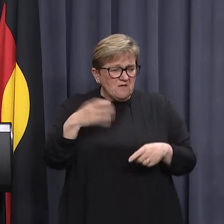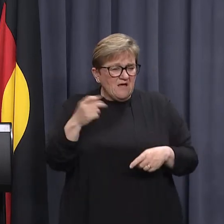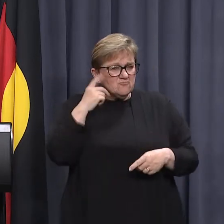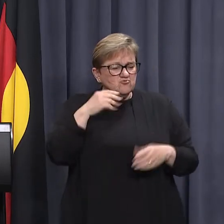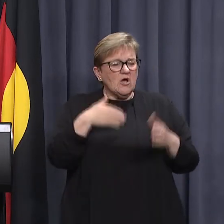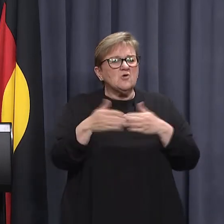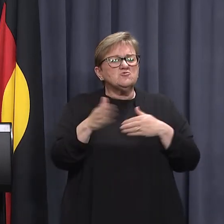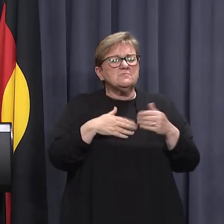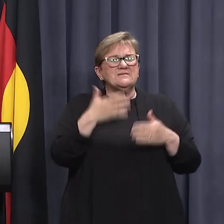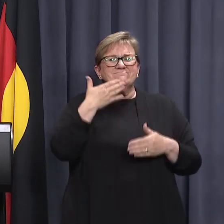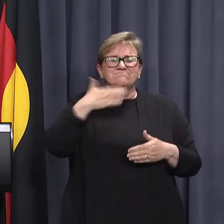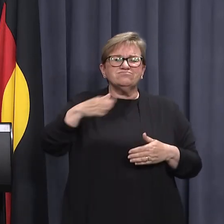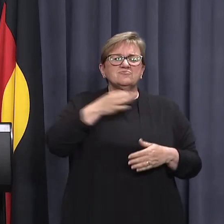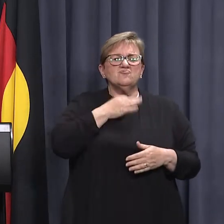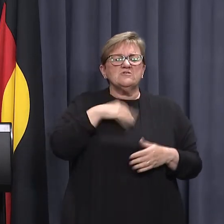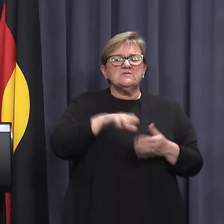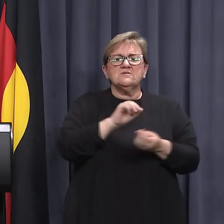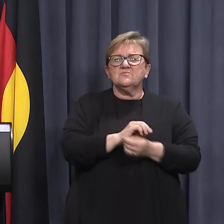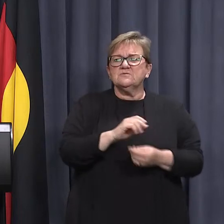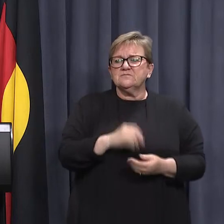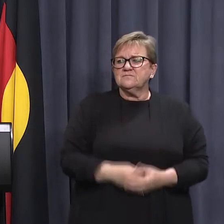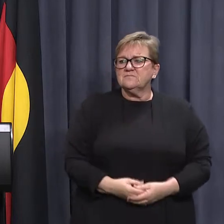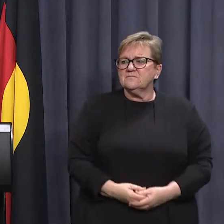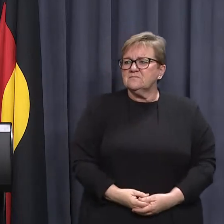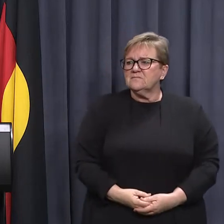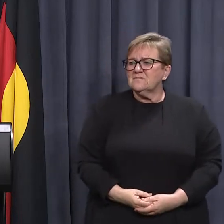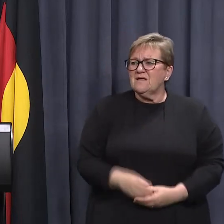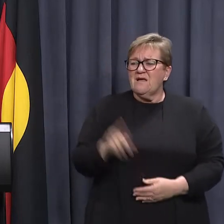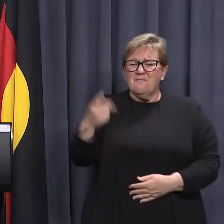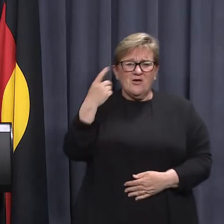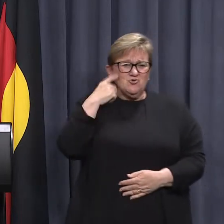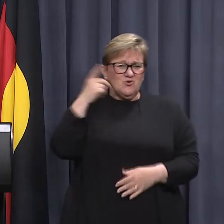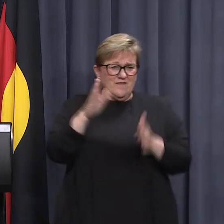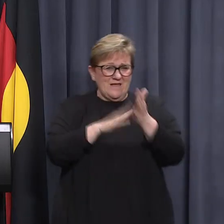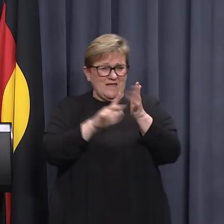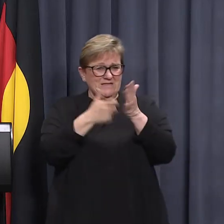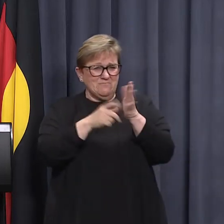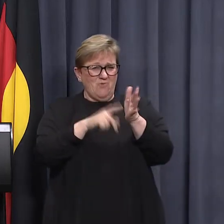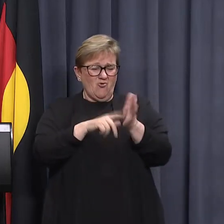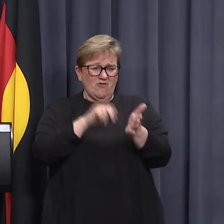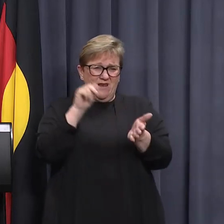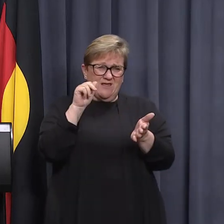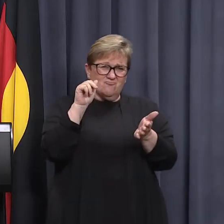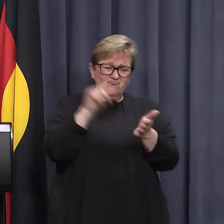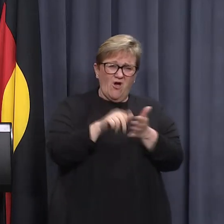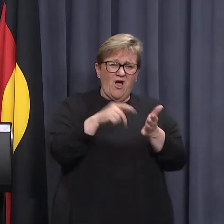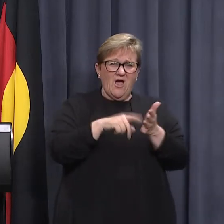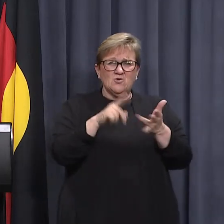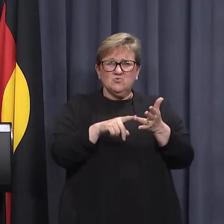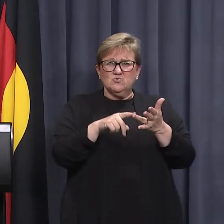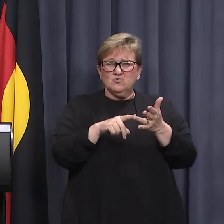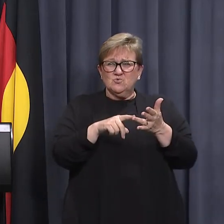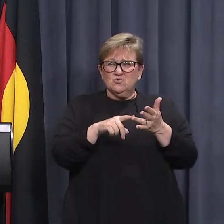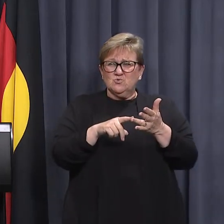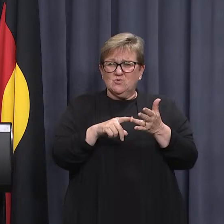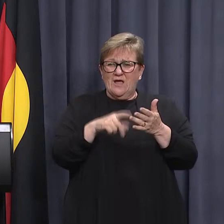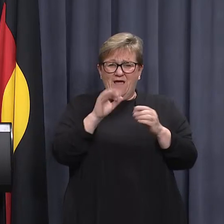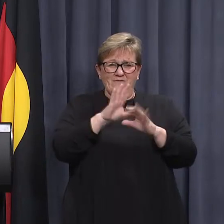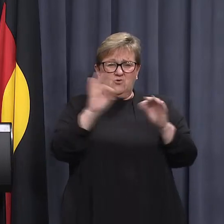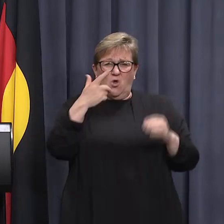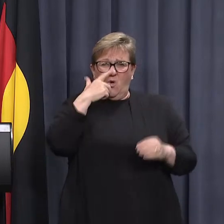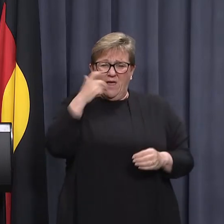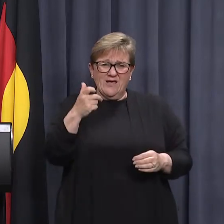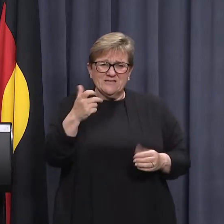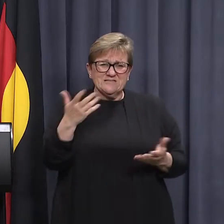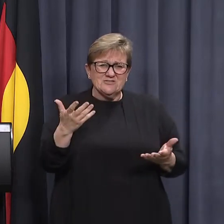try and manage the heat risk at the prison. Do you think it's morally right to continue without having, but how can you justify not having any air